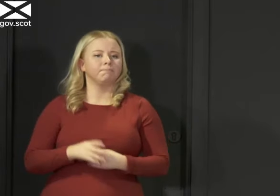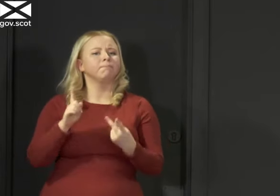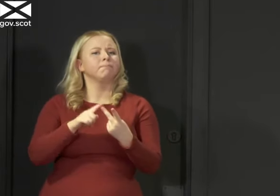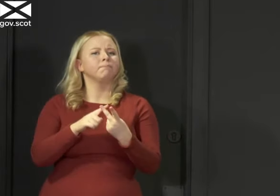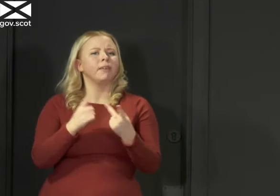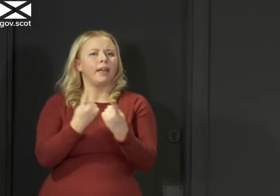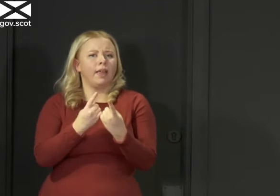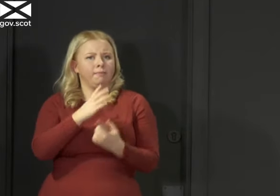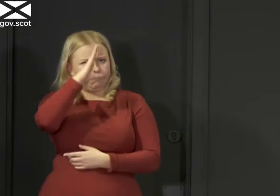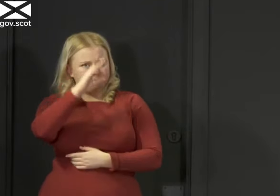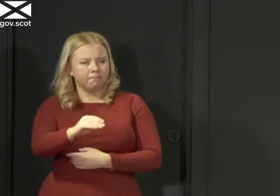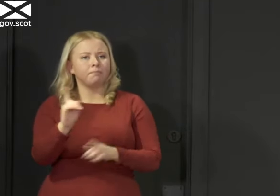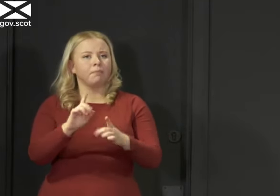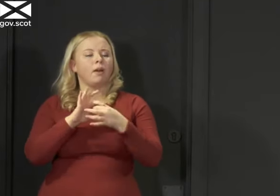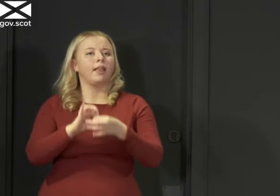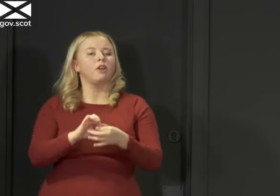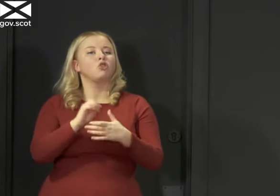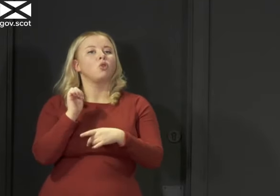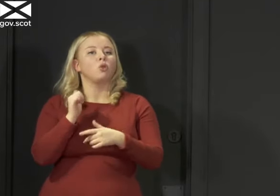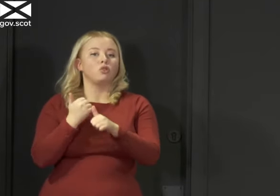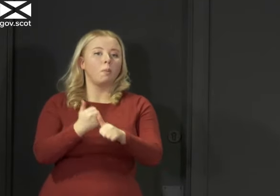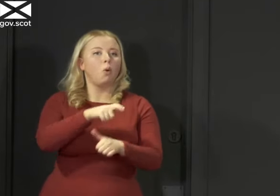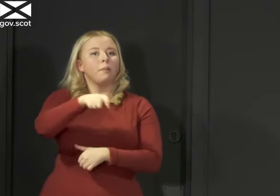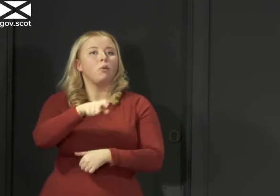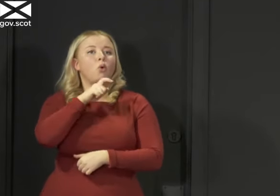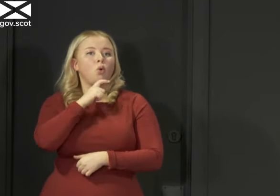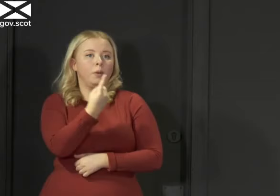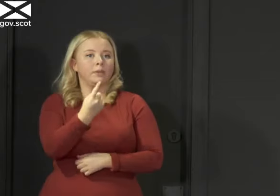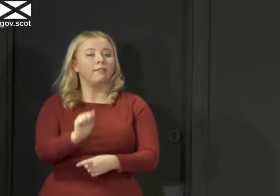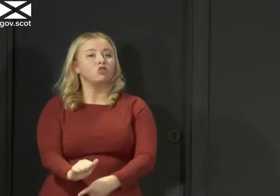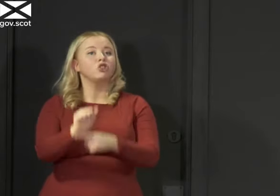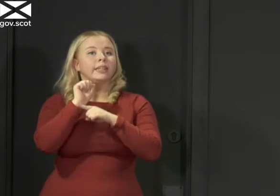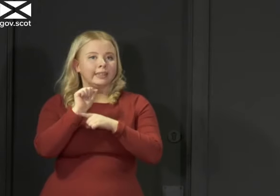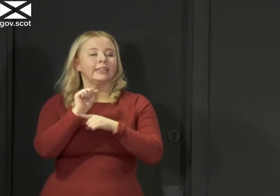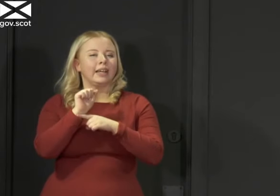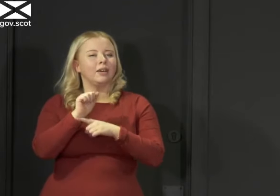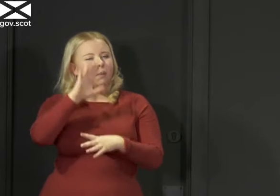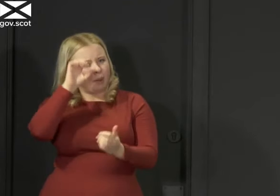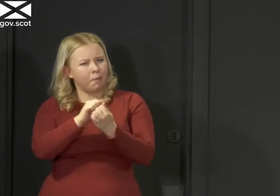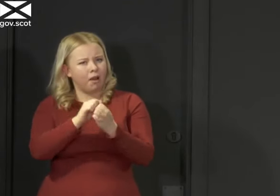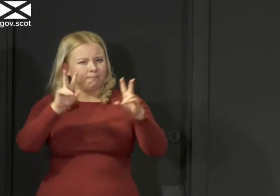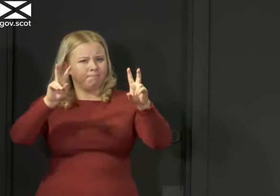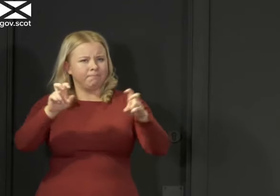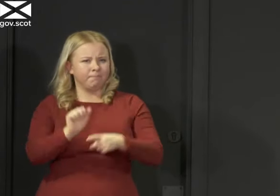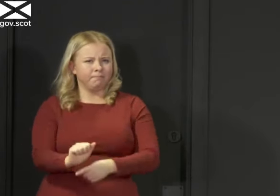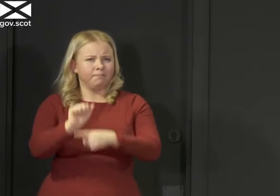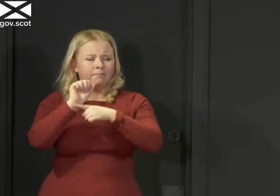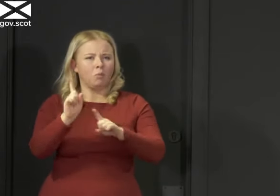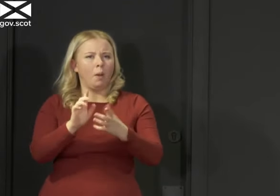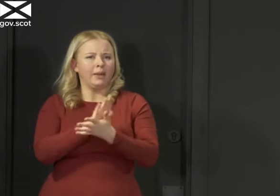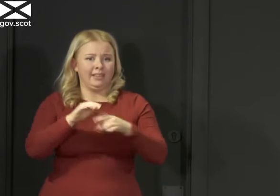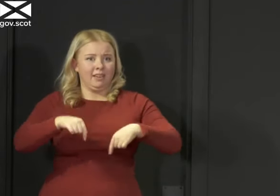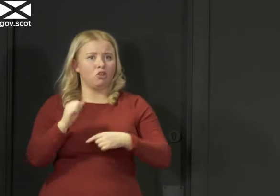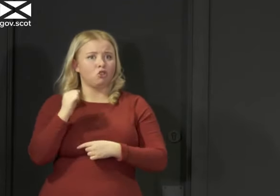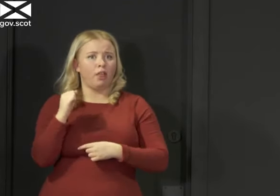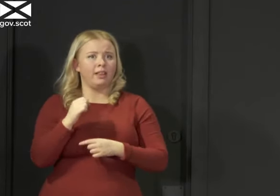you on relates to support for people who are shielding. And let me remind you that that term shielding refers to, in Scotland, approximately